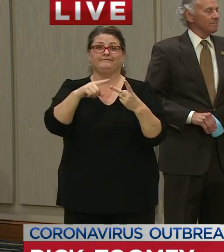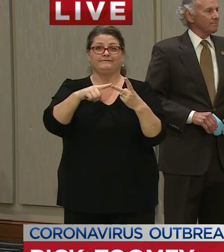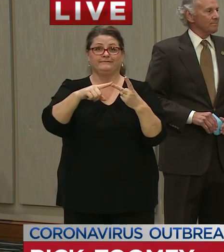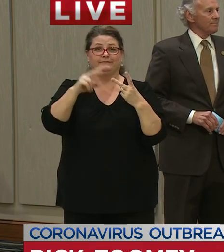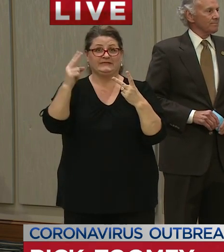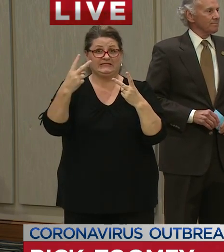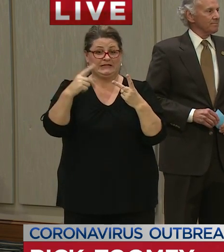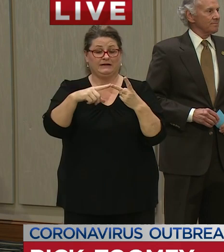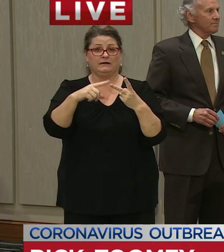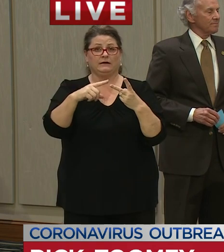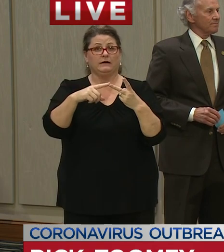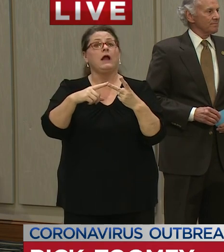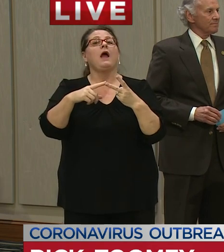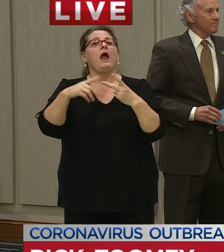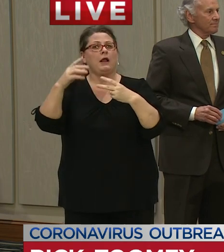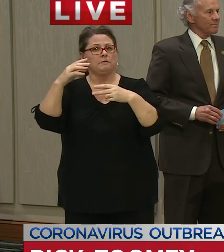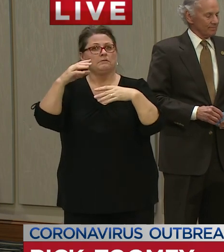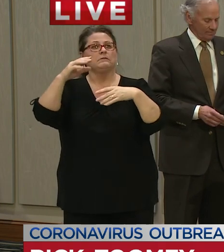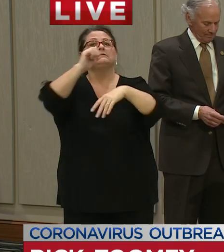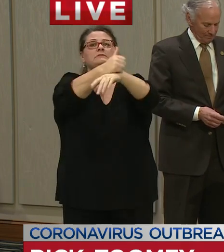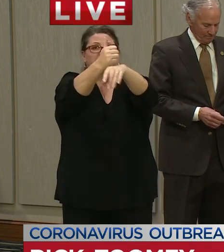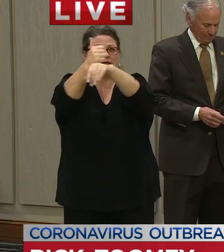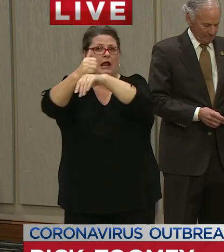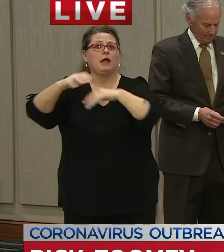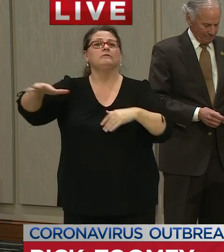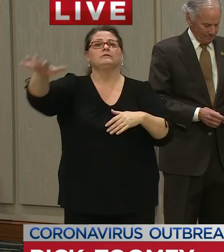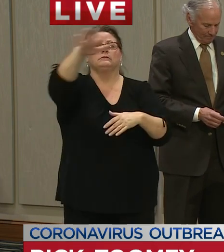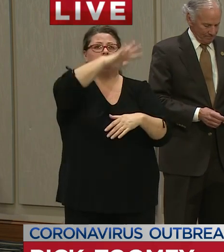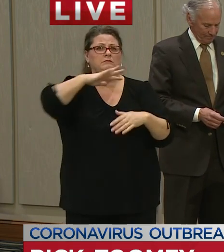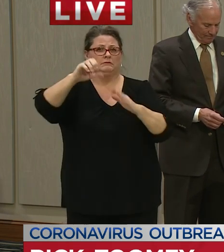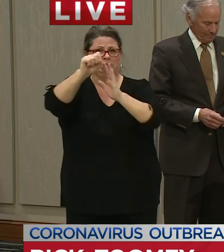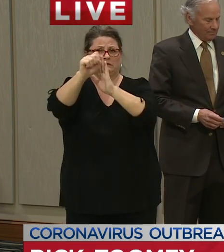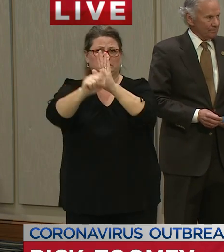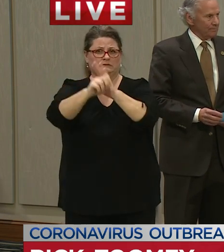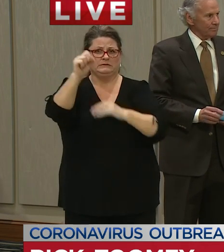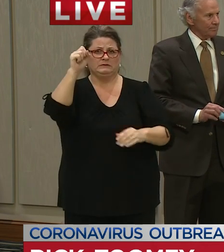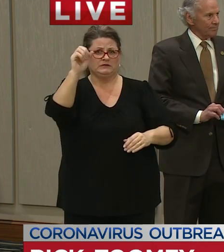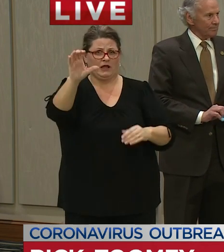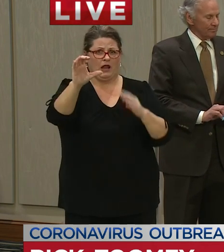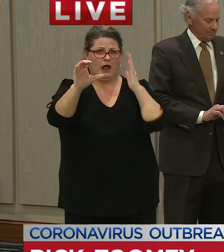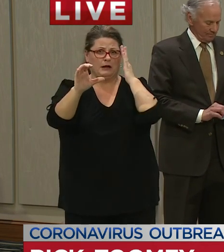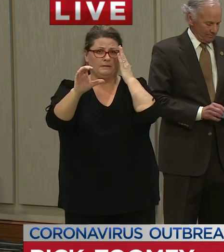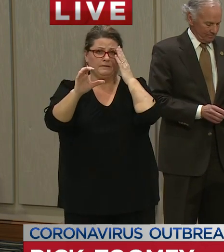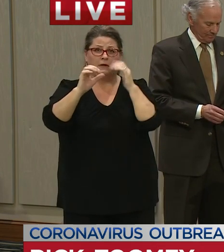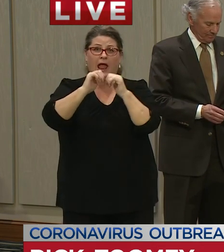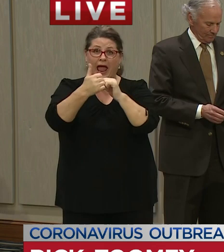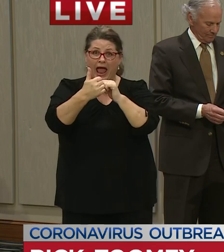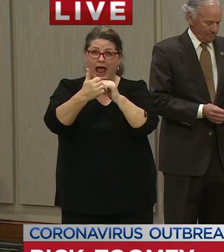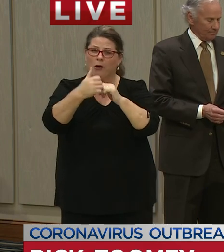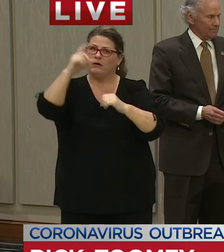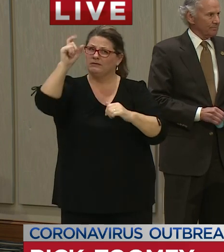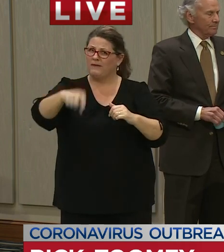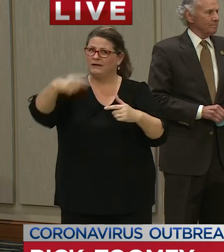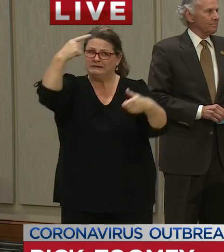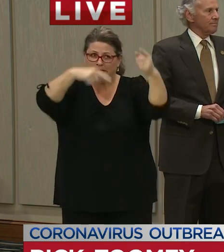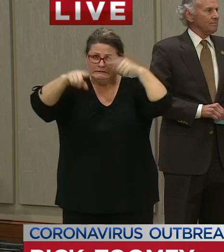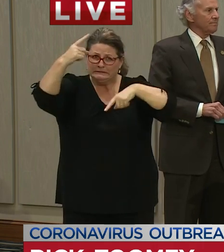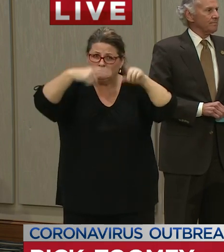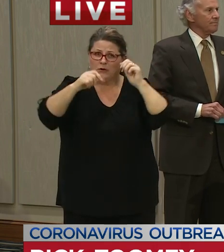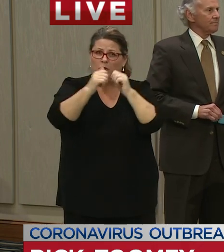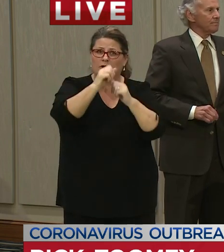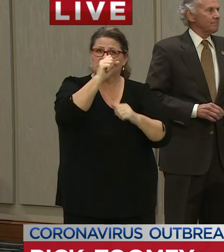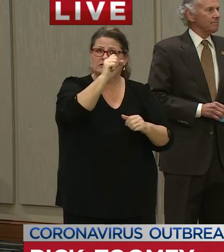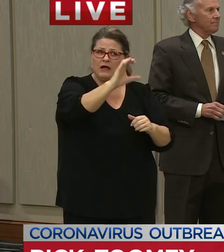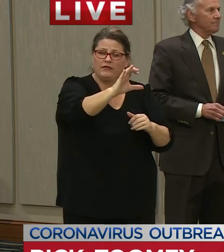to reach more people across the state and this will be accomplished with extensive collaboration with the South Carolina